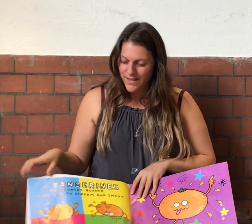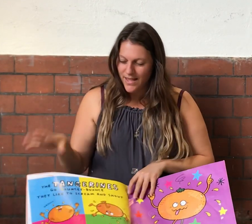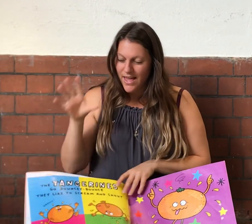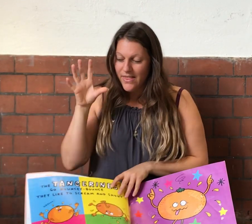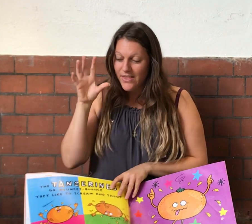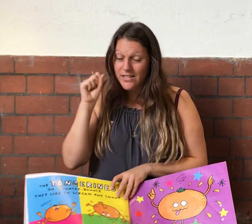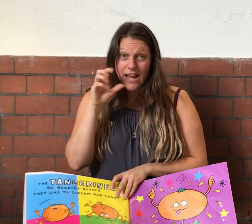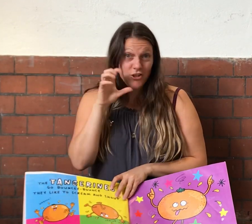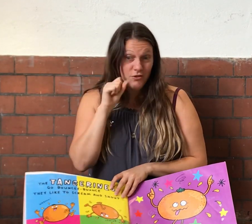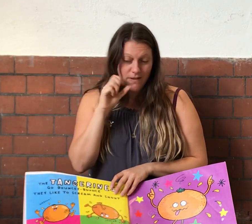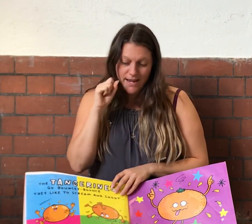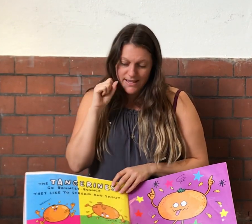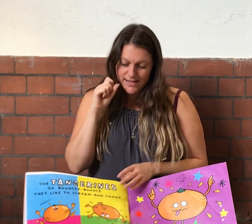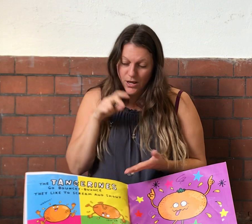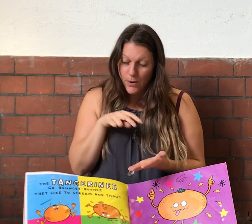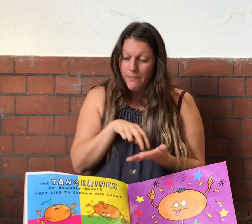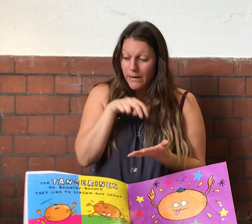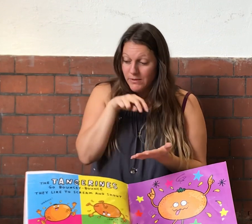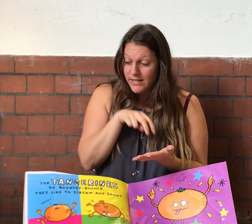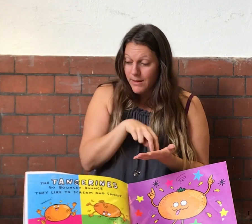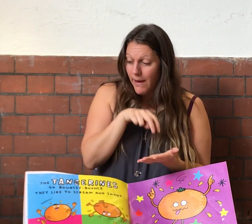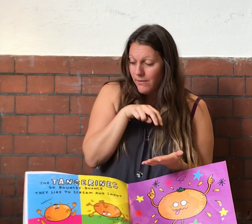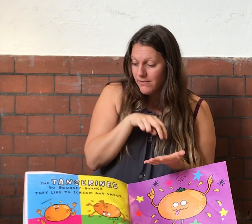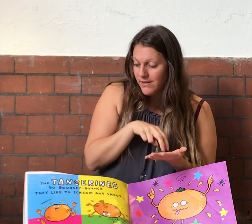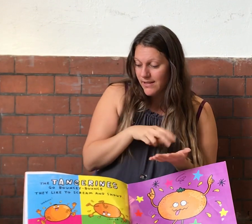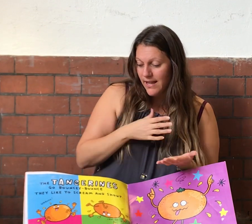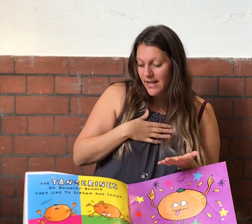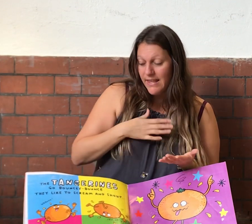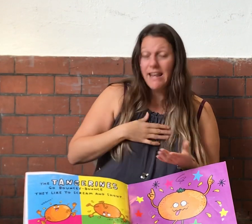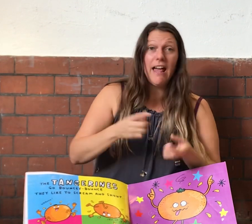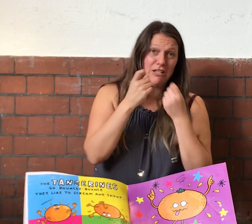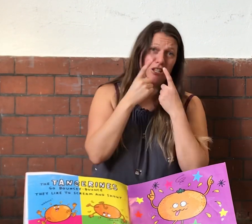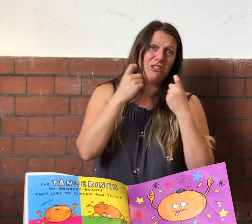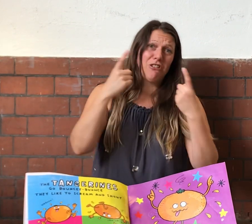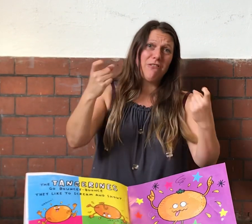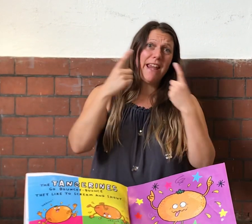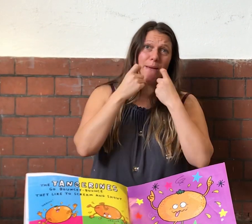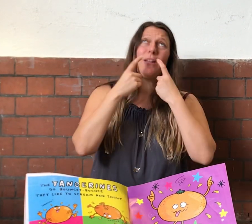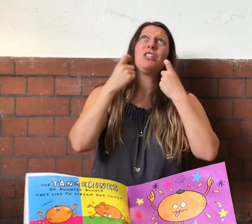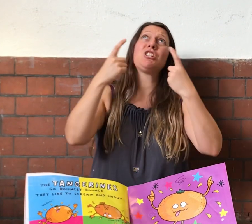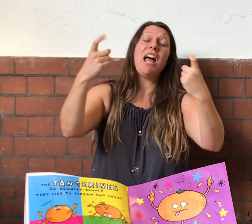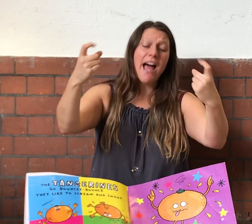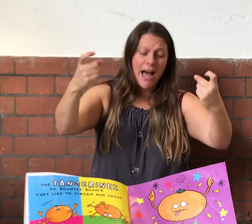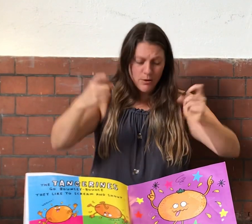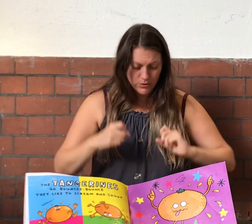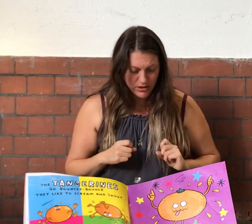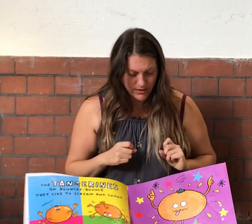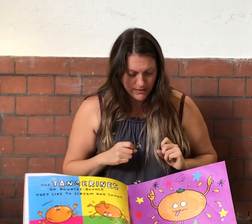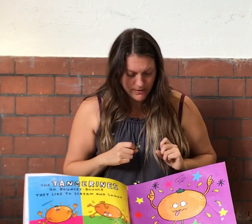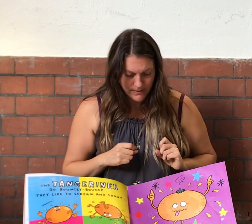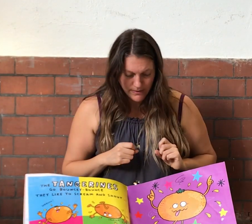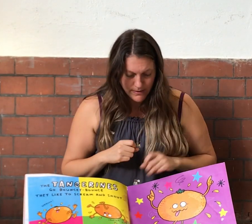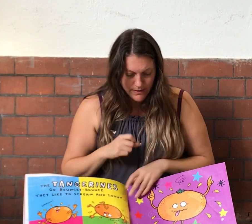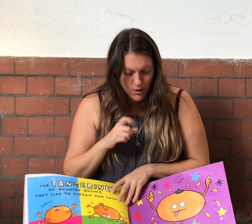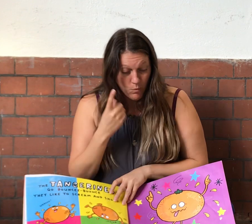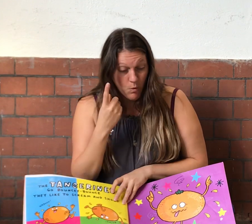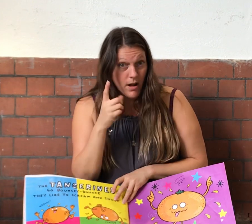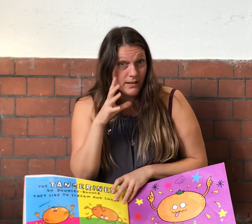The tangerines go bouncy bounce. They like to scream and shout. One